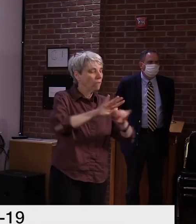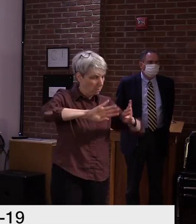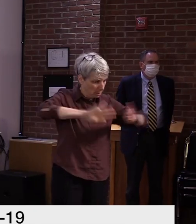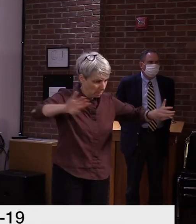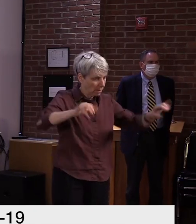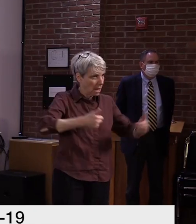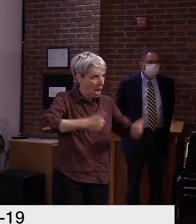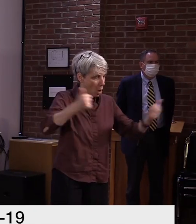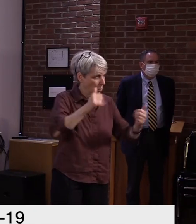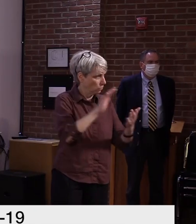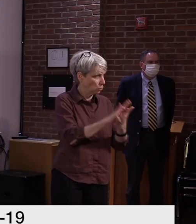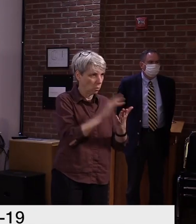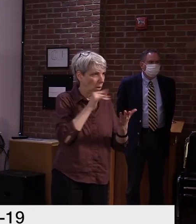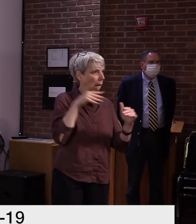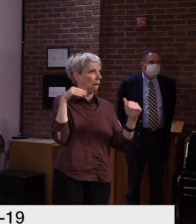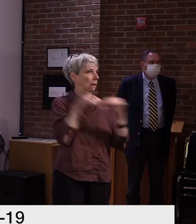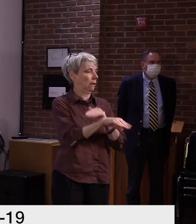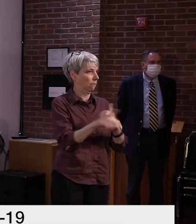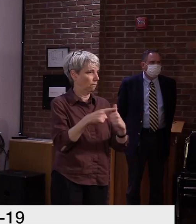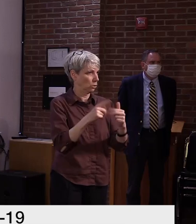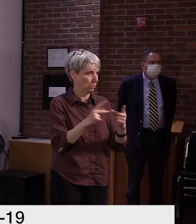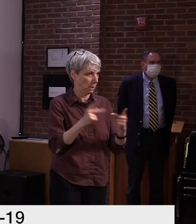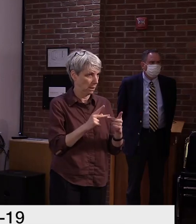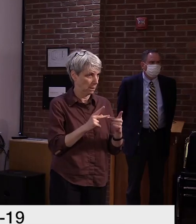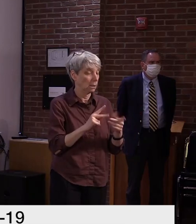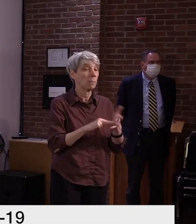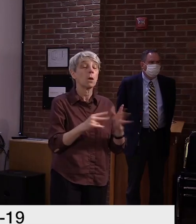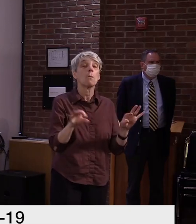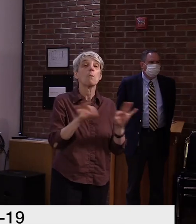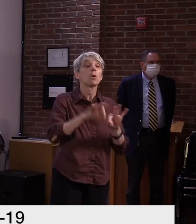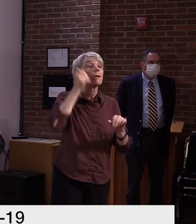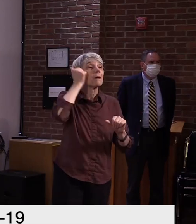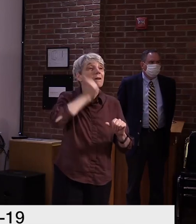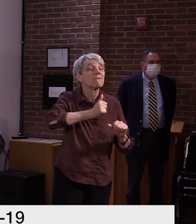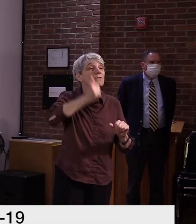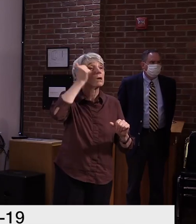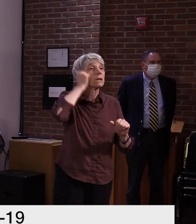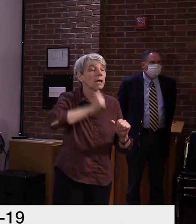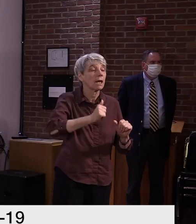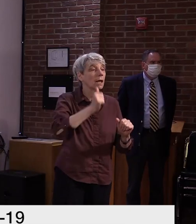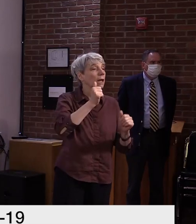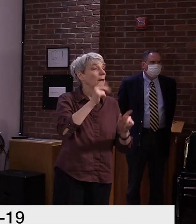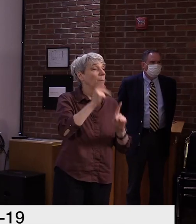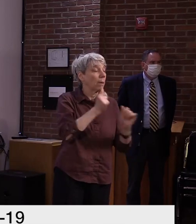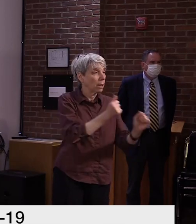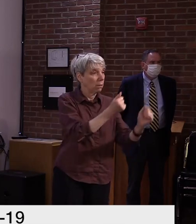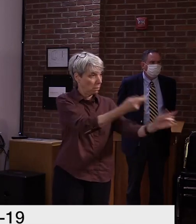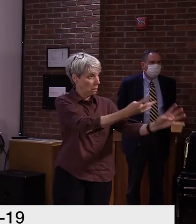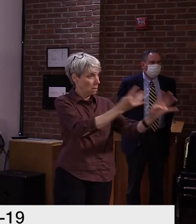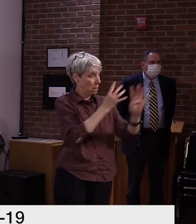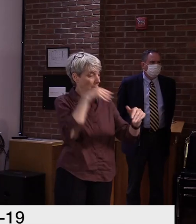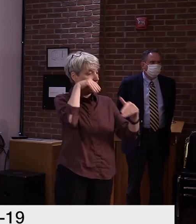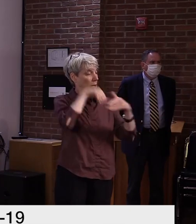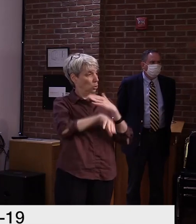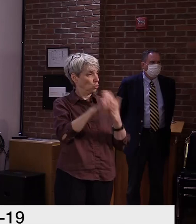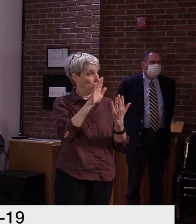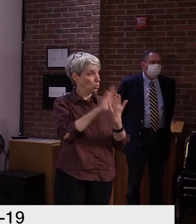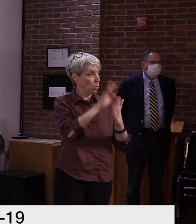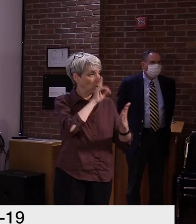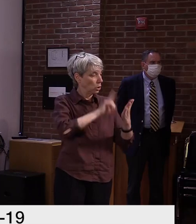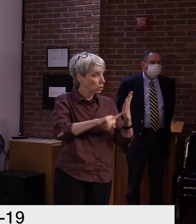daily screenings for symptoms come into play for students, teachers, and staff to keep COVID out.